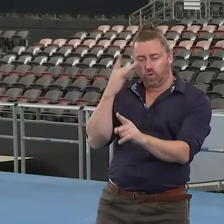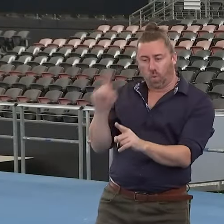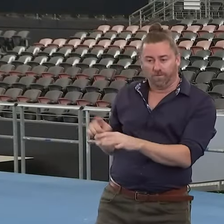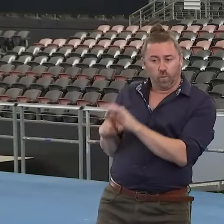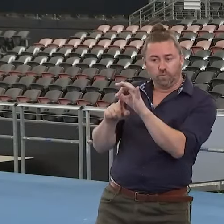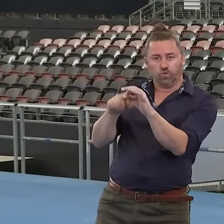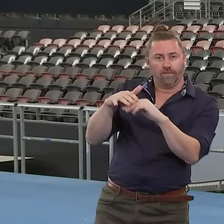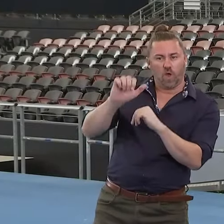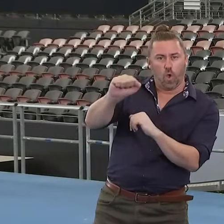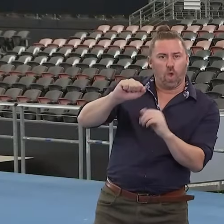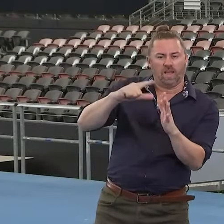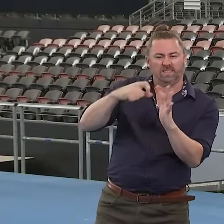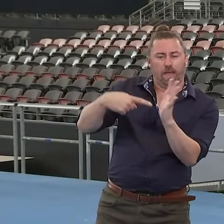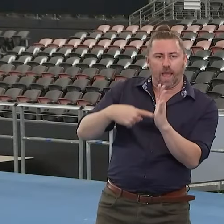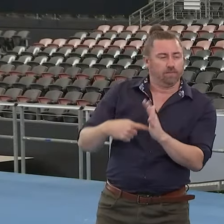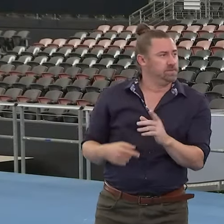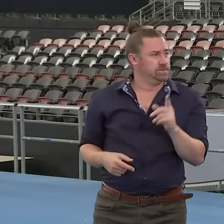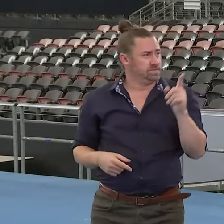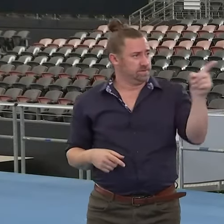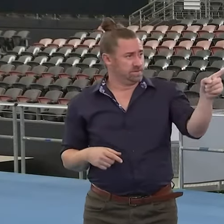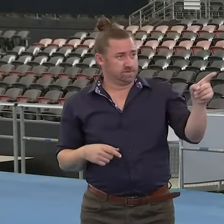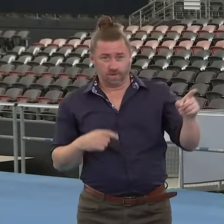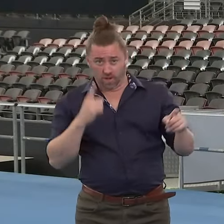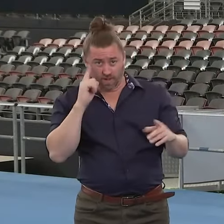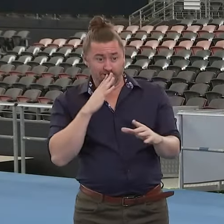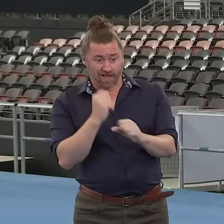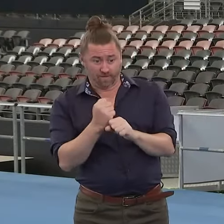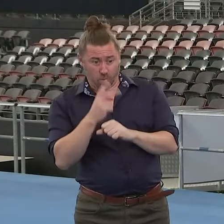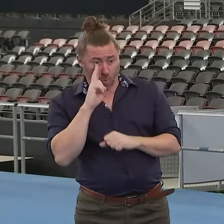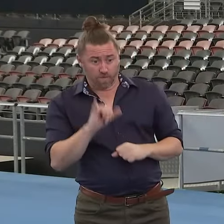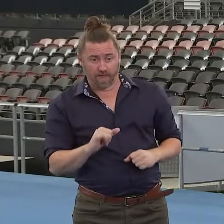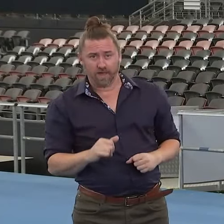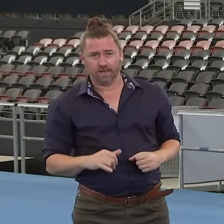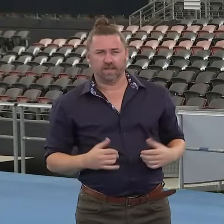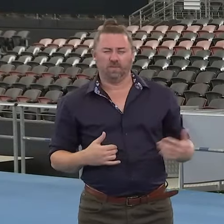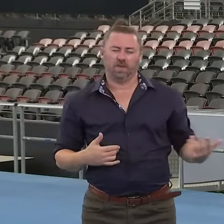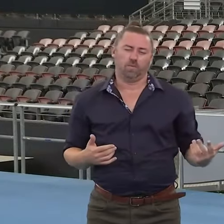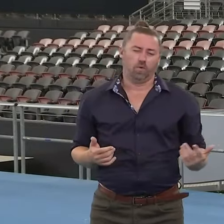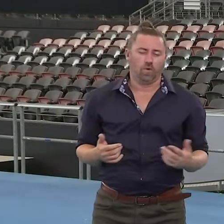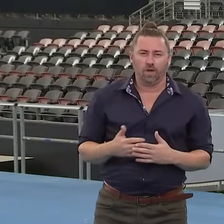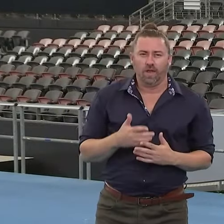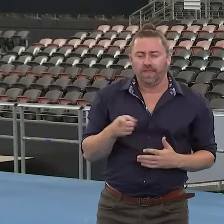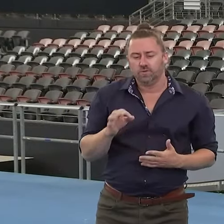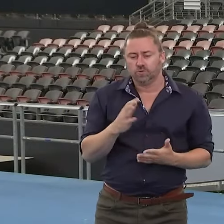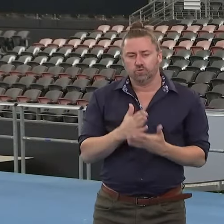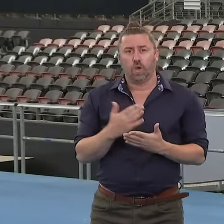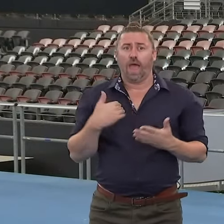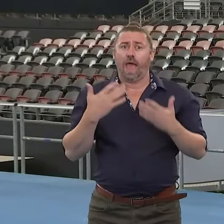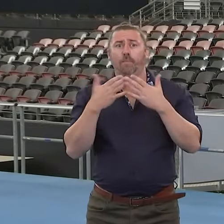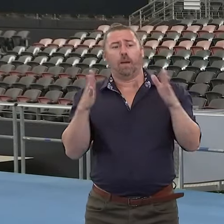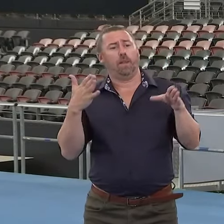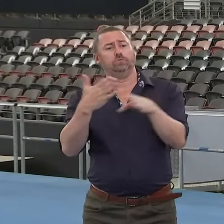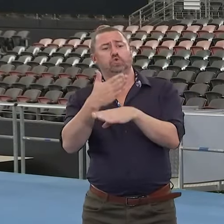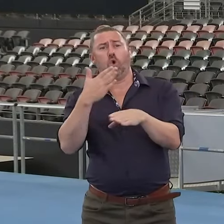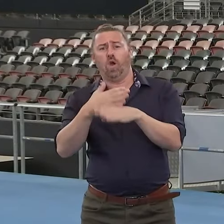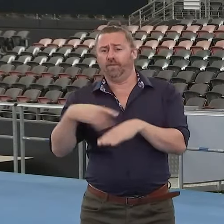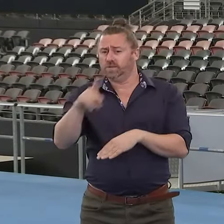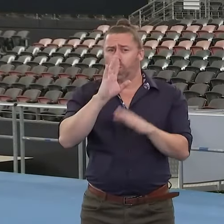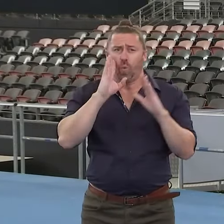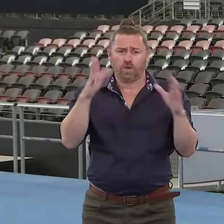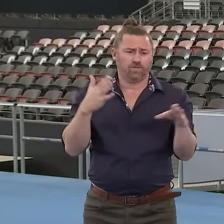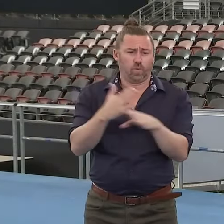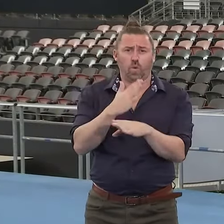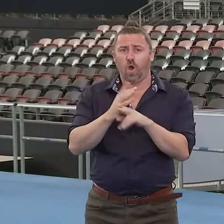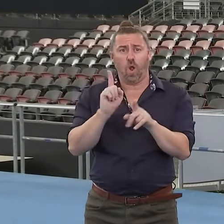worried about making it up with people? Oh, well, think that's not true at all. I think our public servants do a great job. Look how